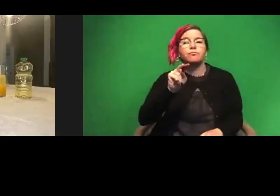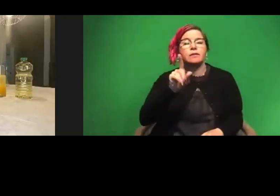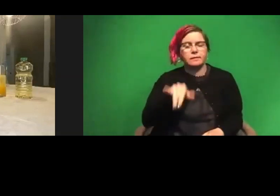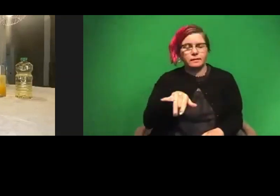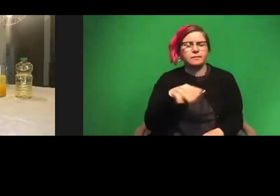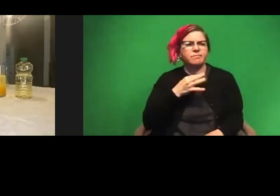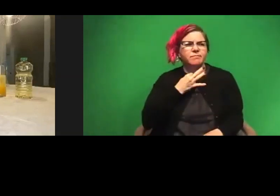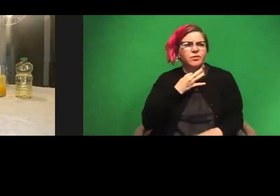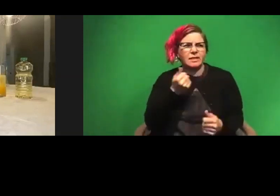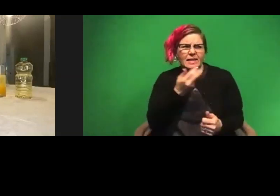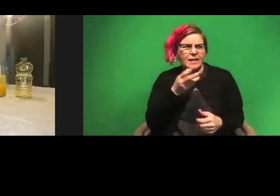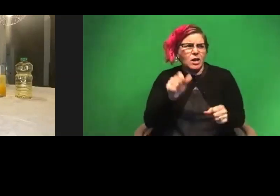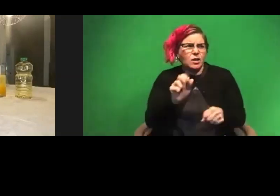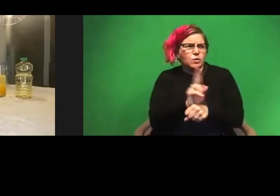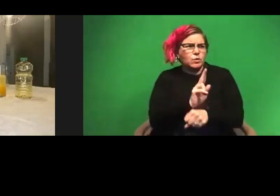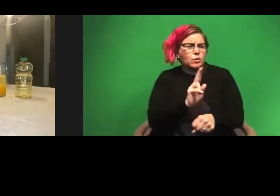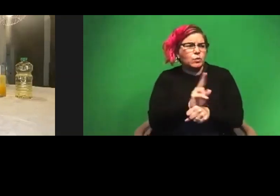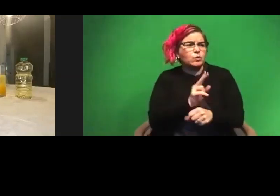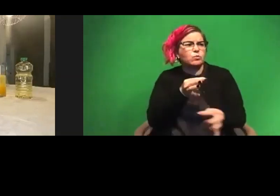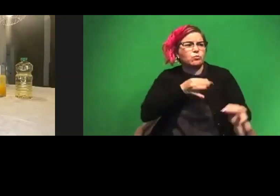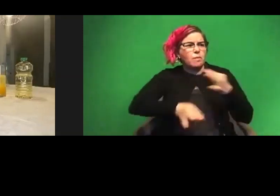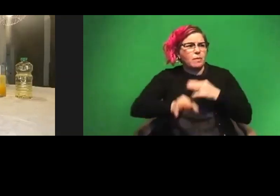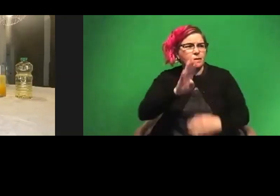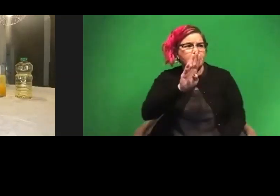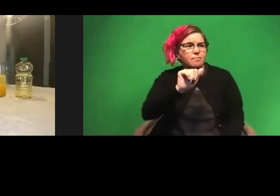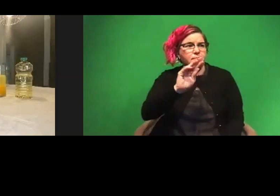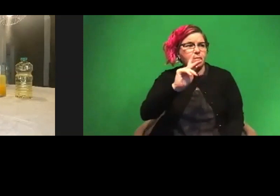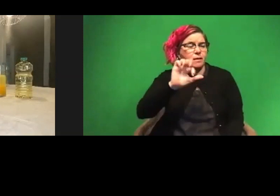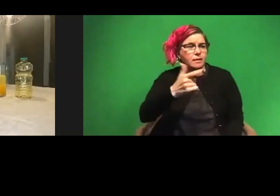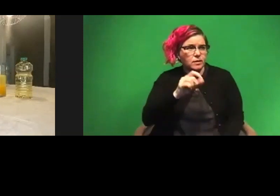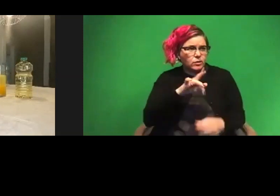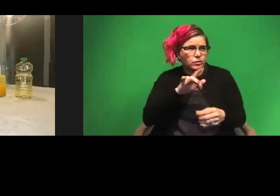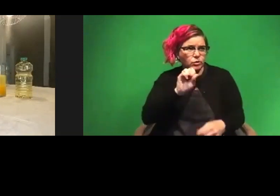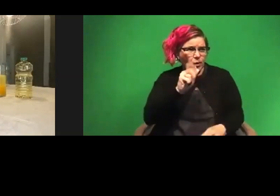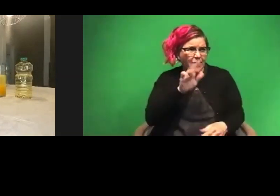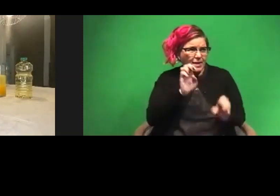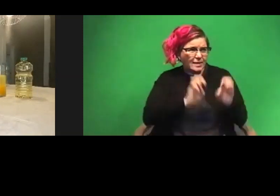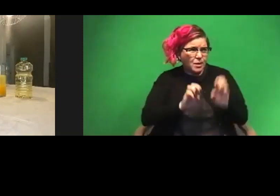use to replace the baking soda with in this experiment that you might have around the house?